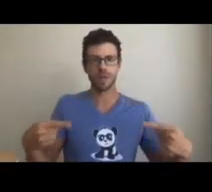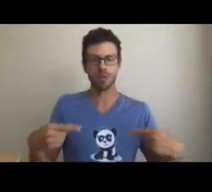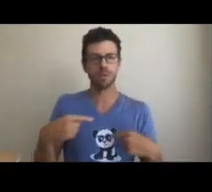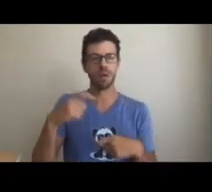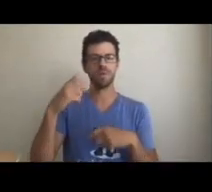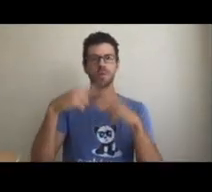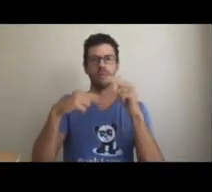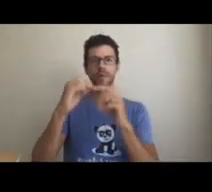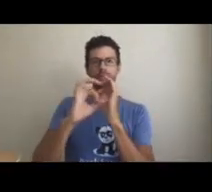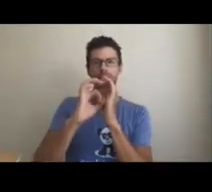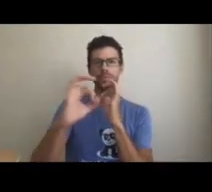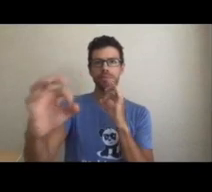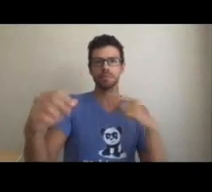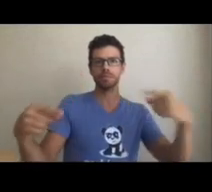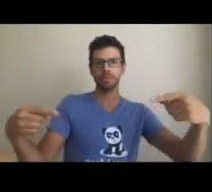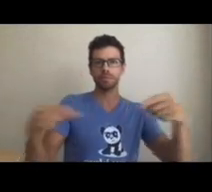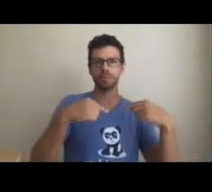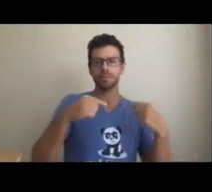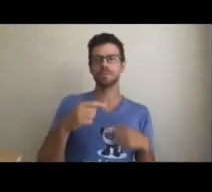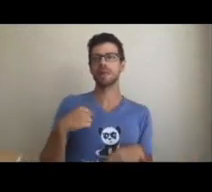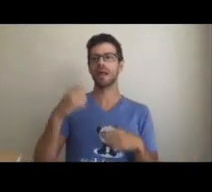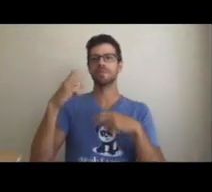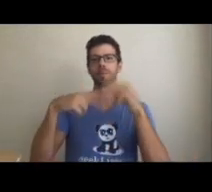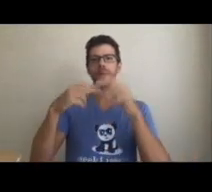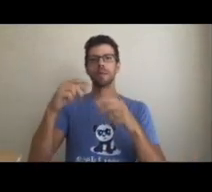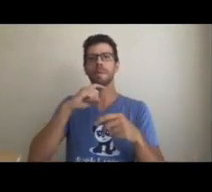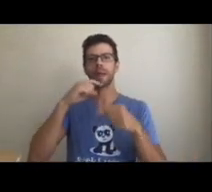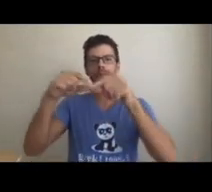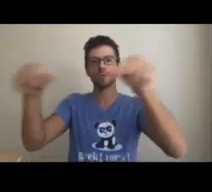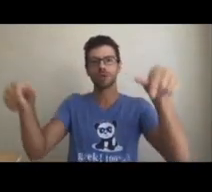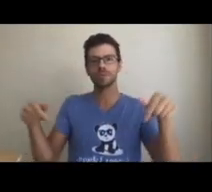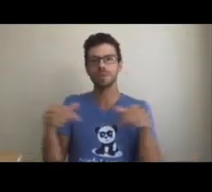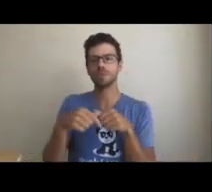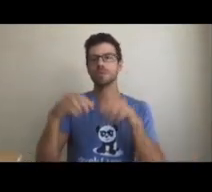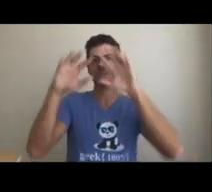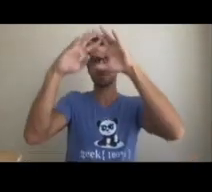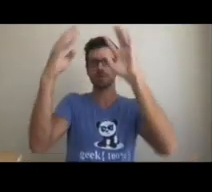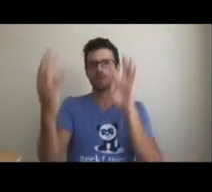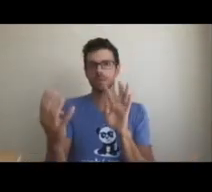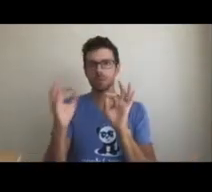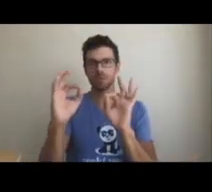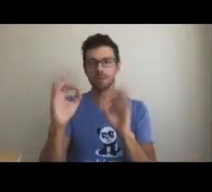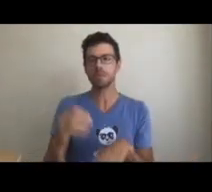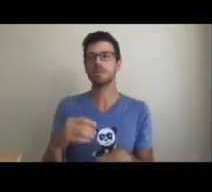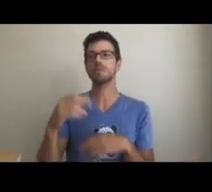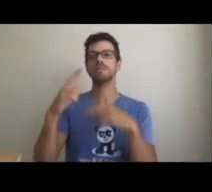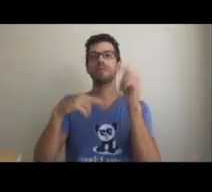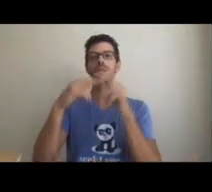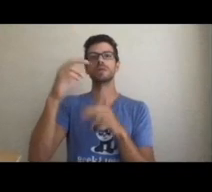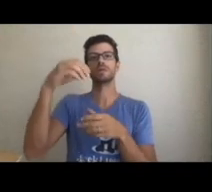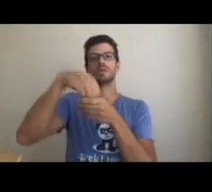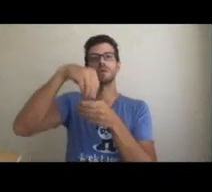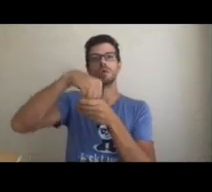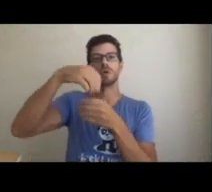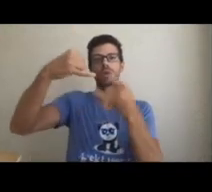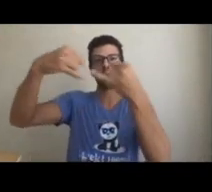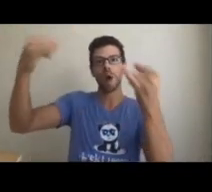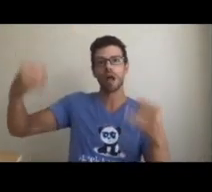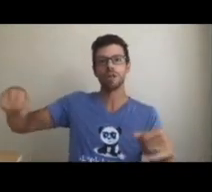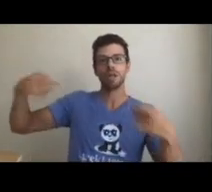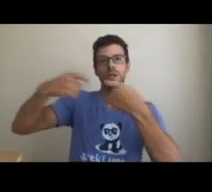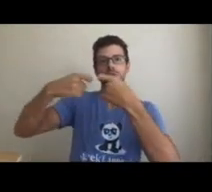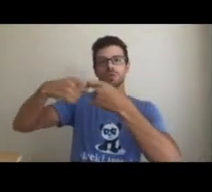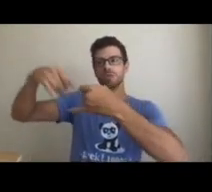axles, metal frame, the whole metal body. I also need to build the interior. Electric wires,